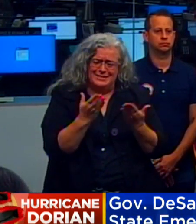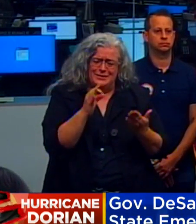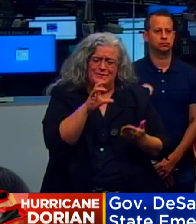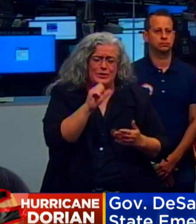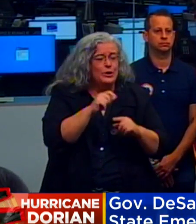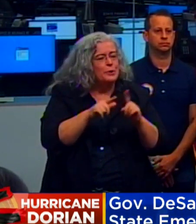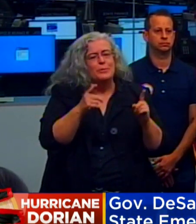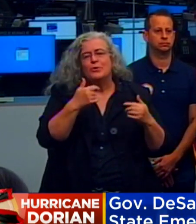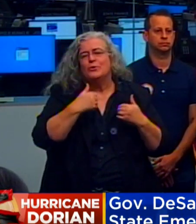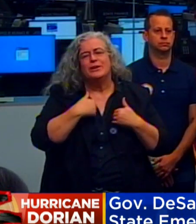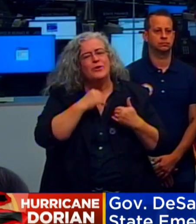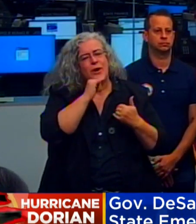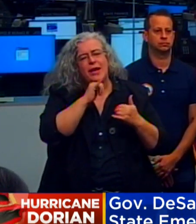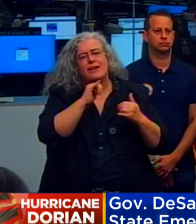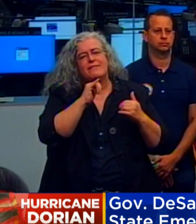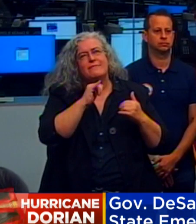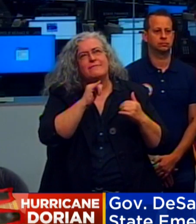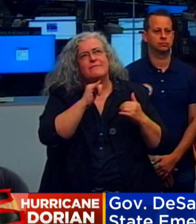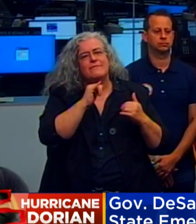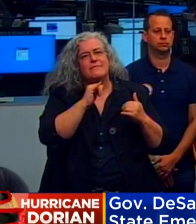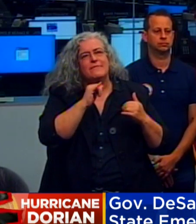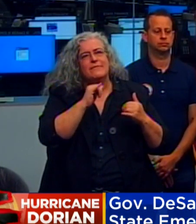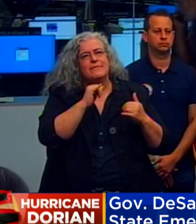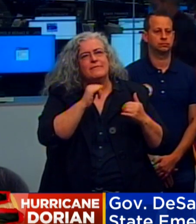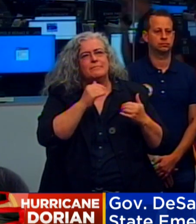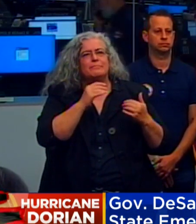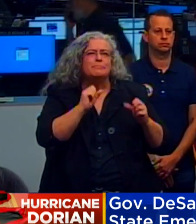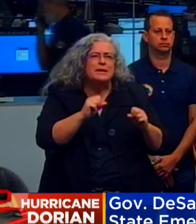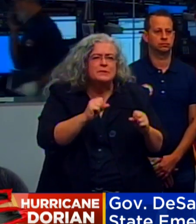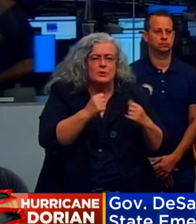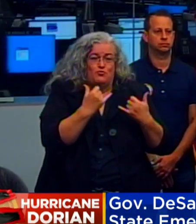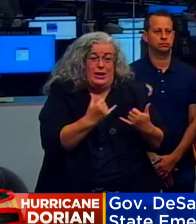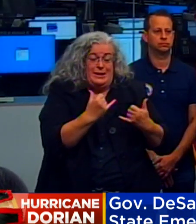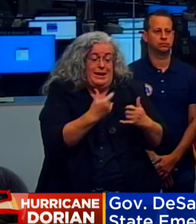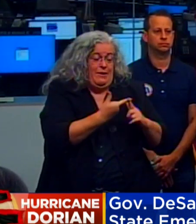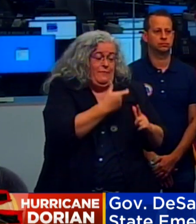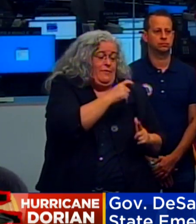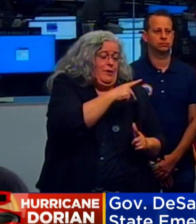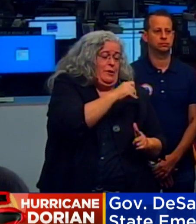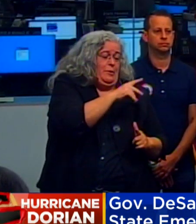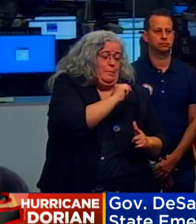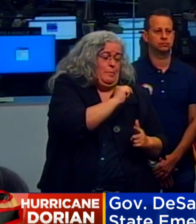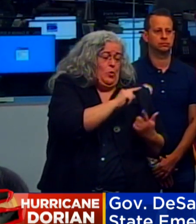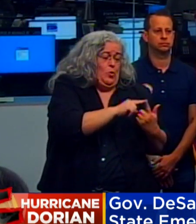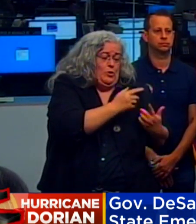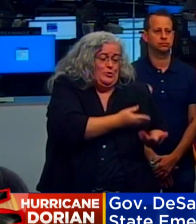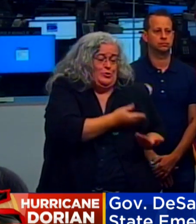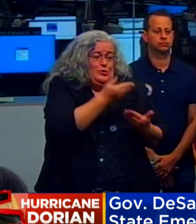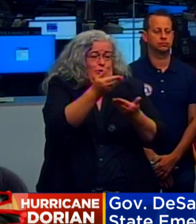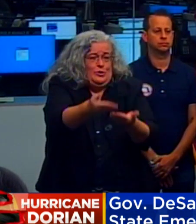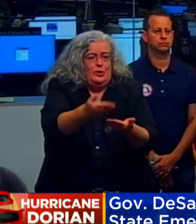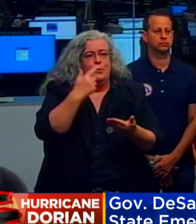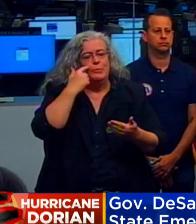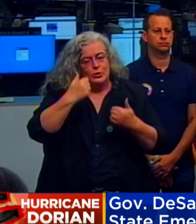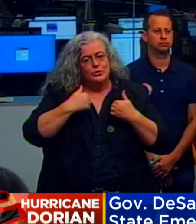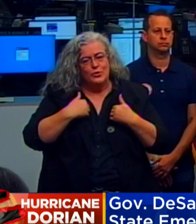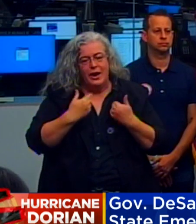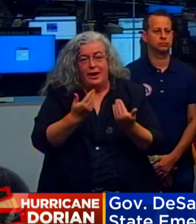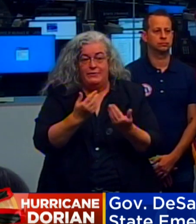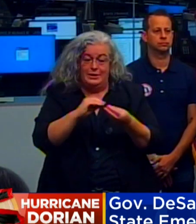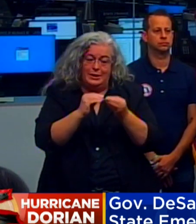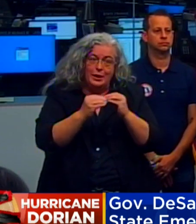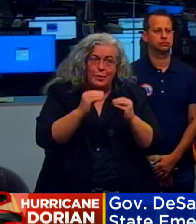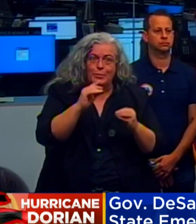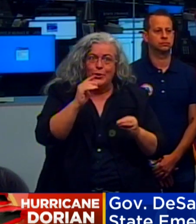have limited capacity to bring it from the port to the gas stations because you can only have so many trucks at one time doing that. And